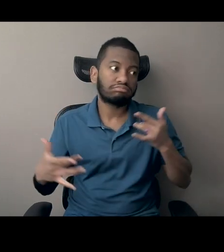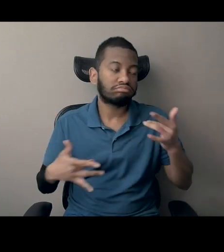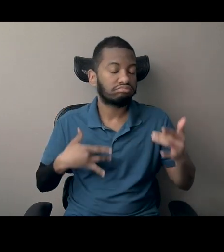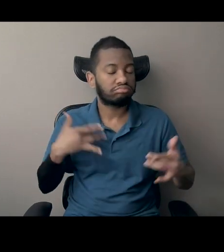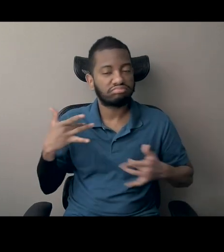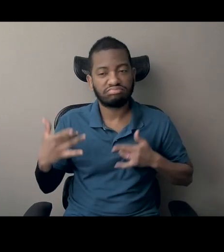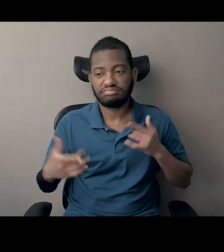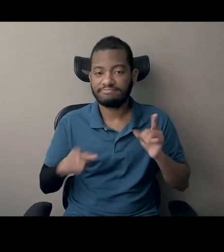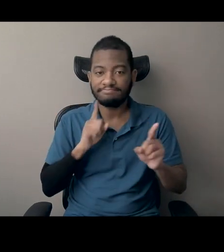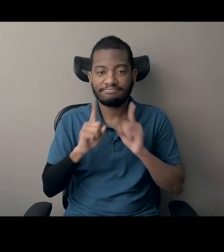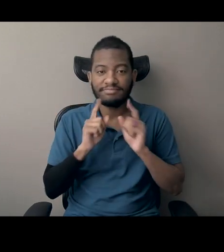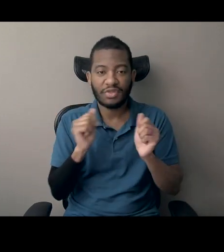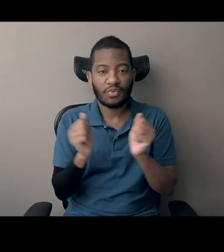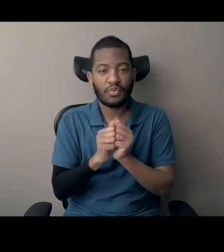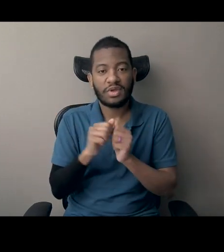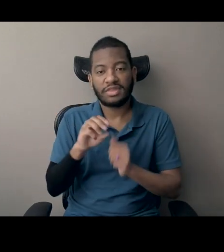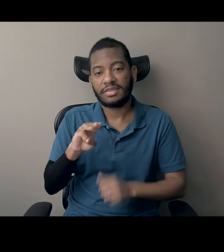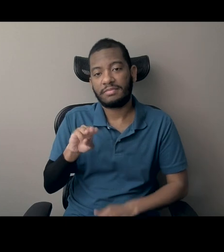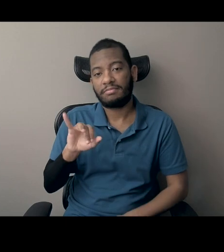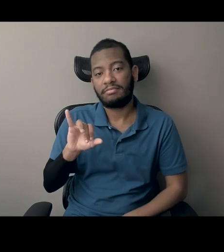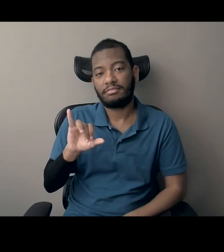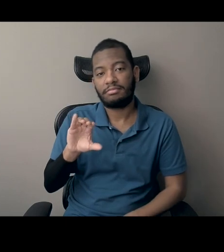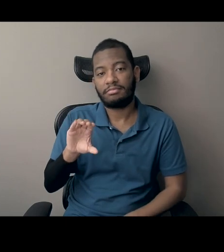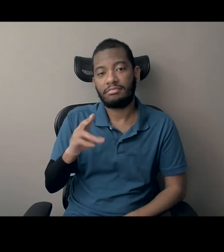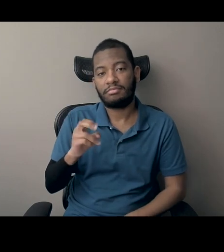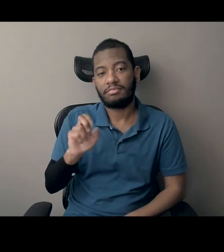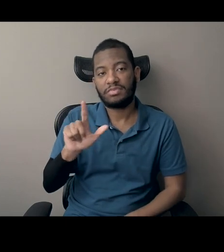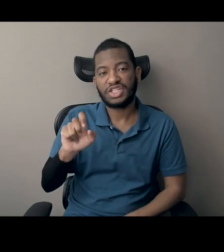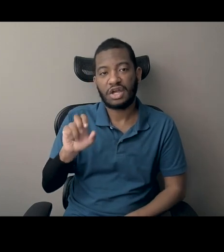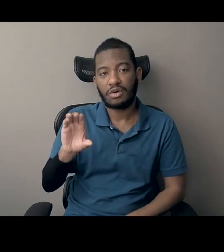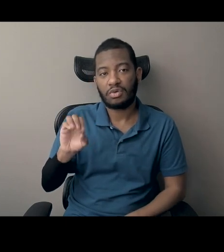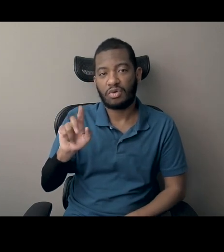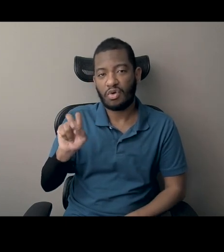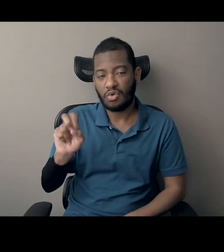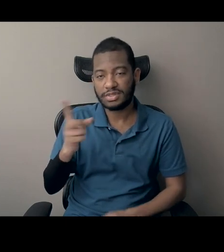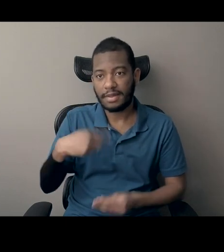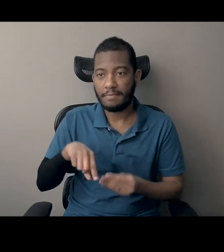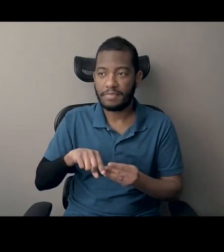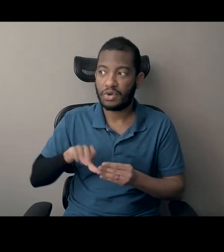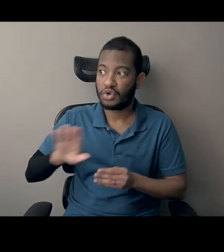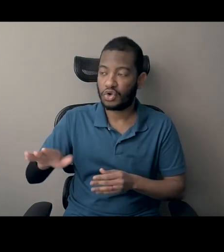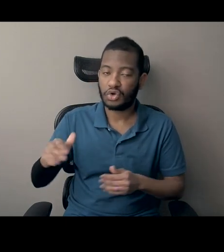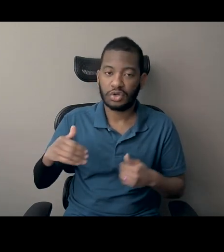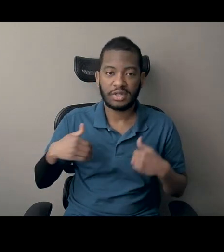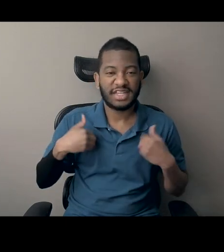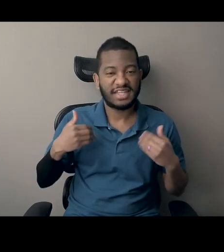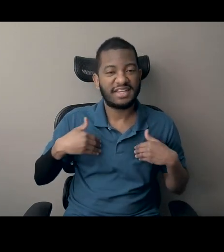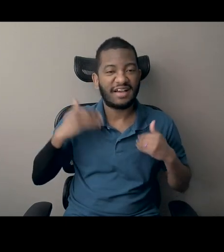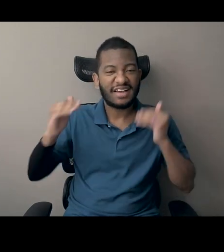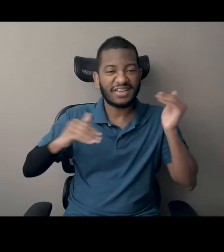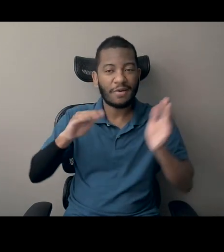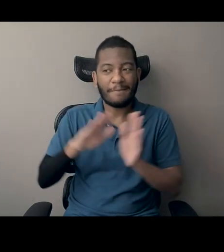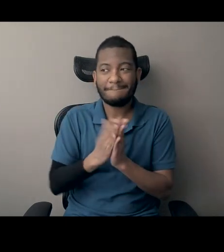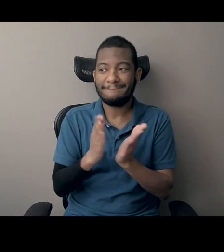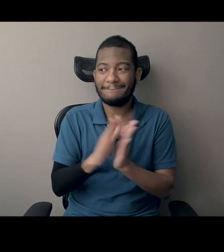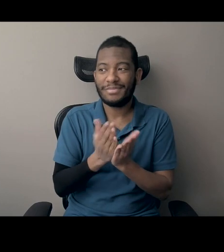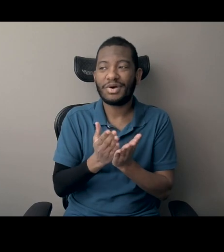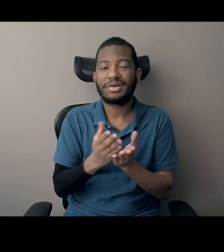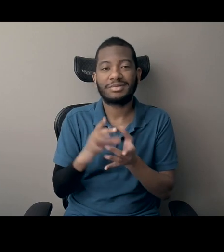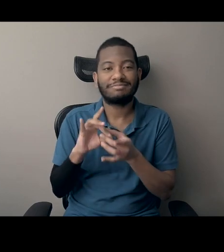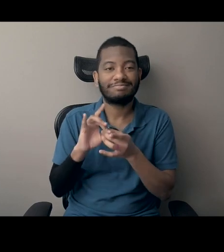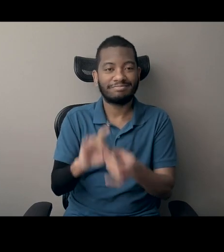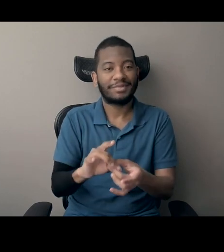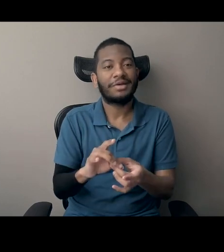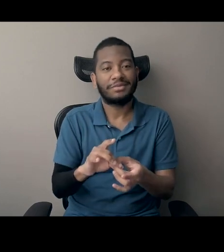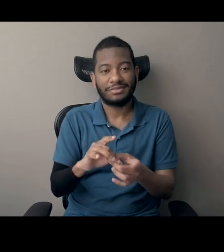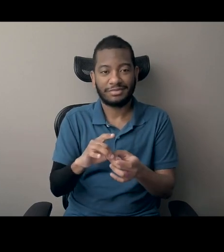Michelle Coles about an amazing resource, her young adult novel that centers on Reconstruction and its